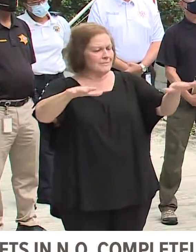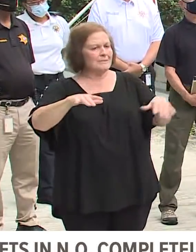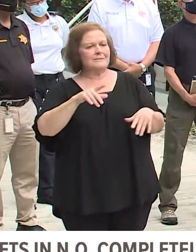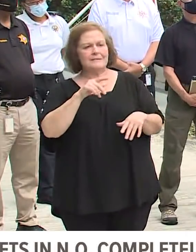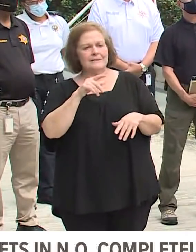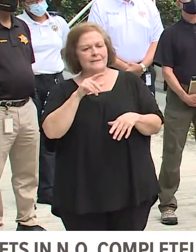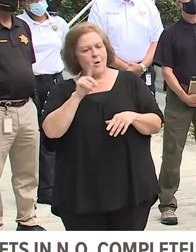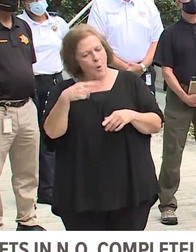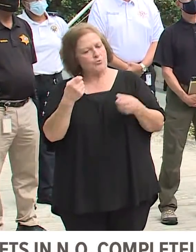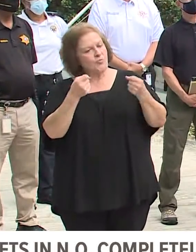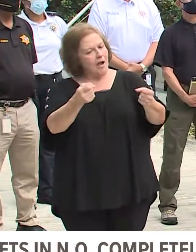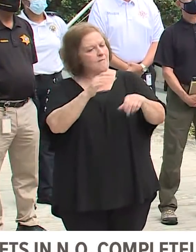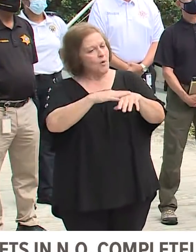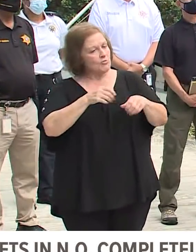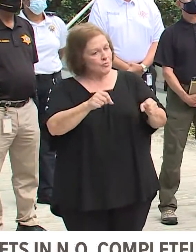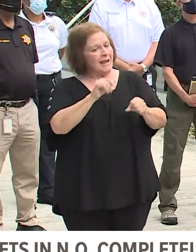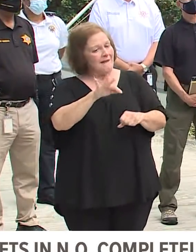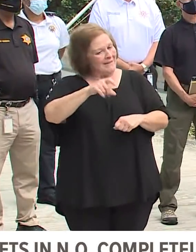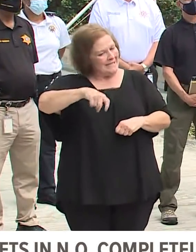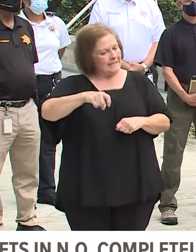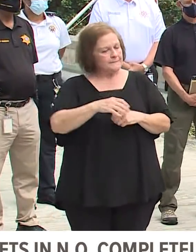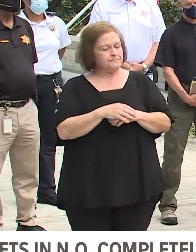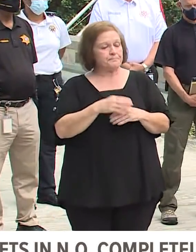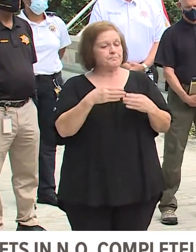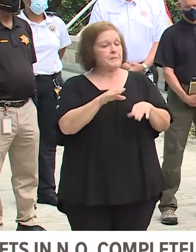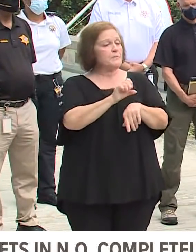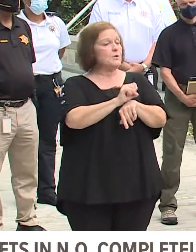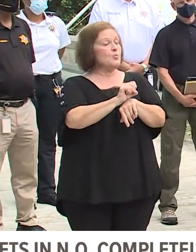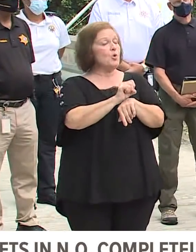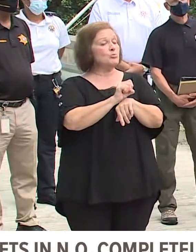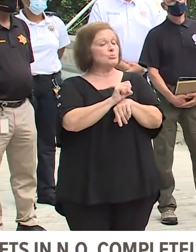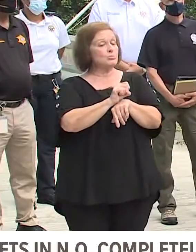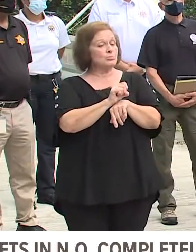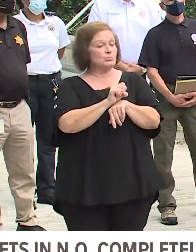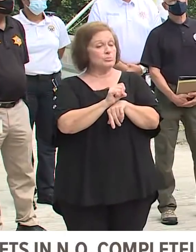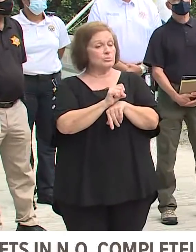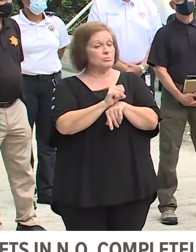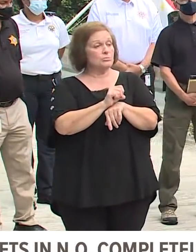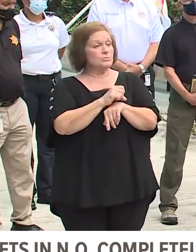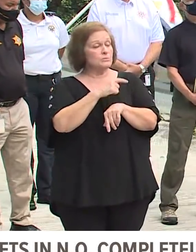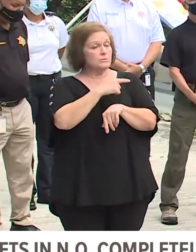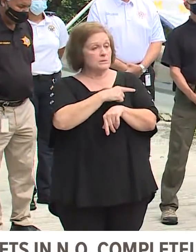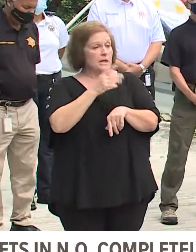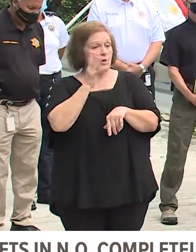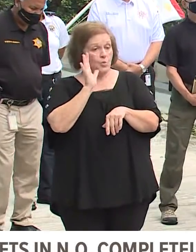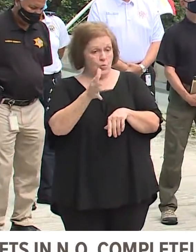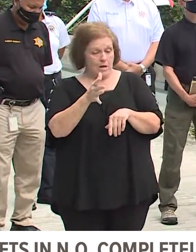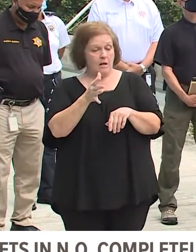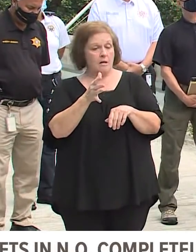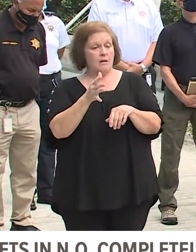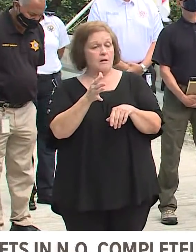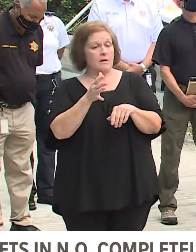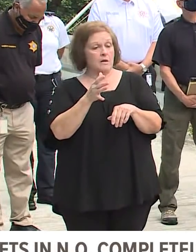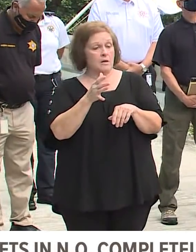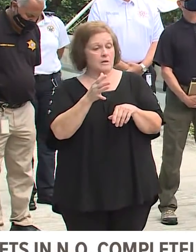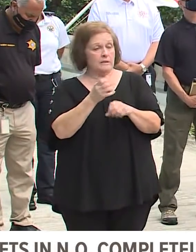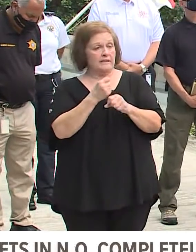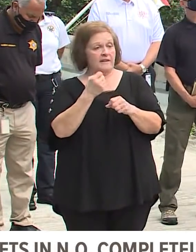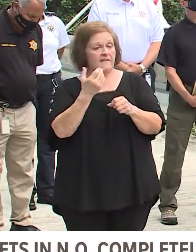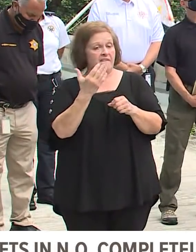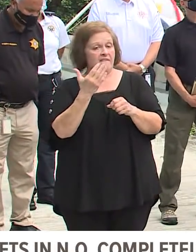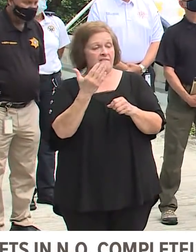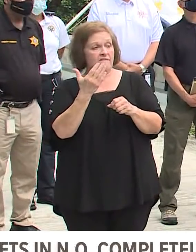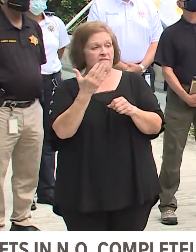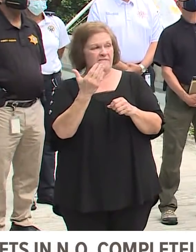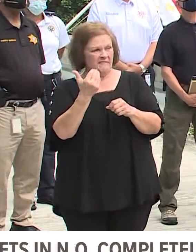on Friday the Department of Public Works is perceived is planning to issue the notice to proceed for a contract for 15 to 20